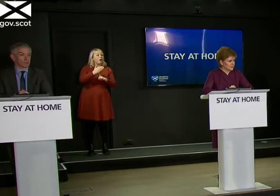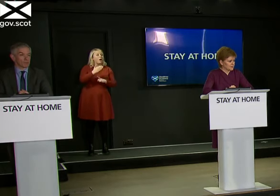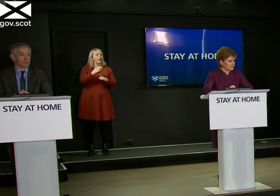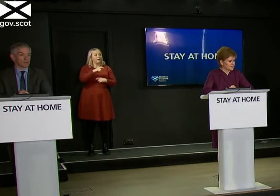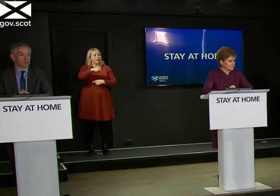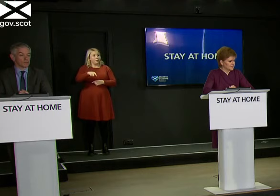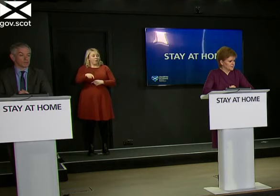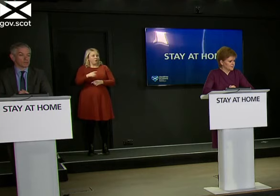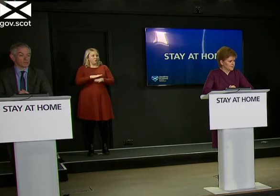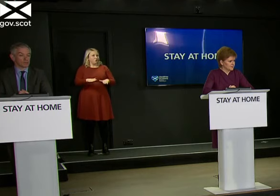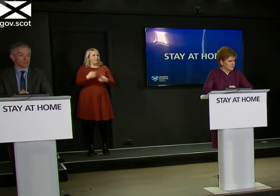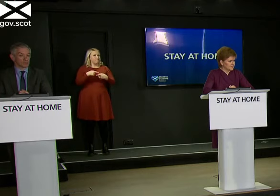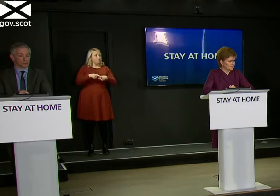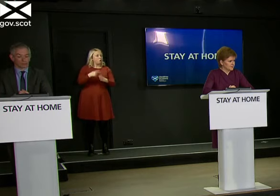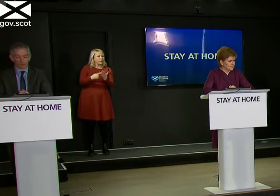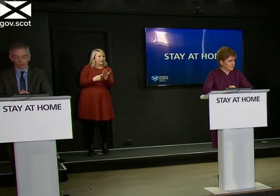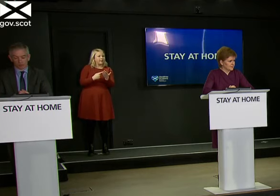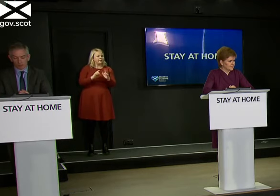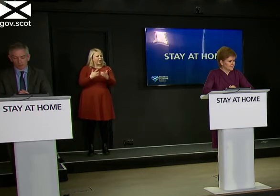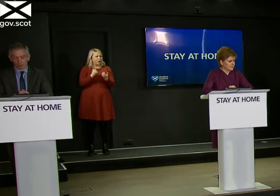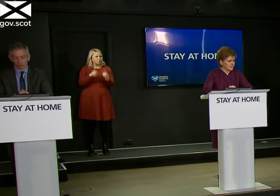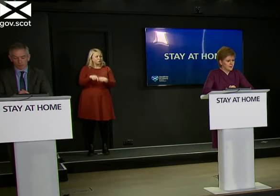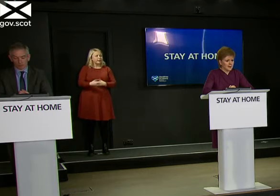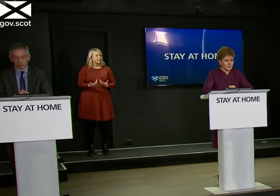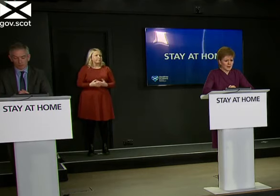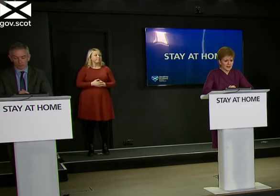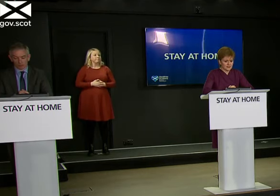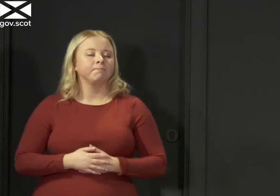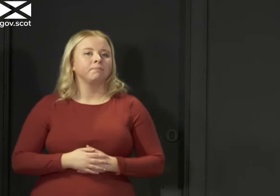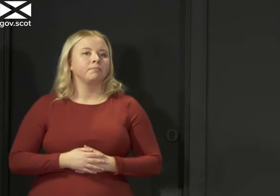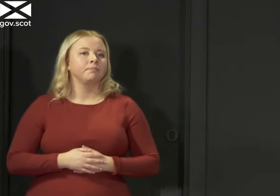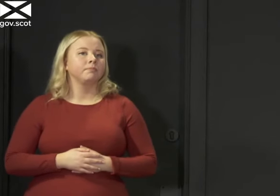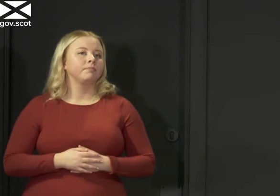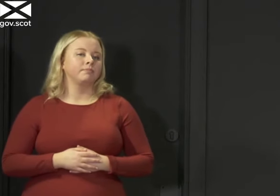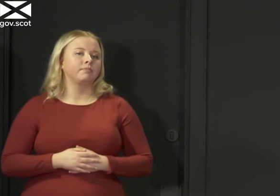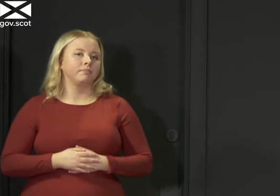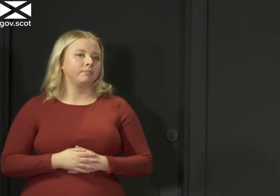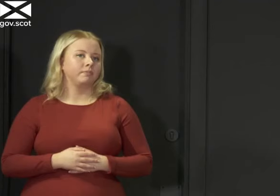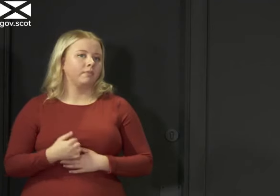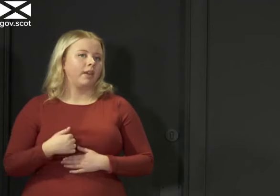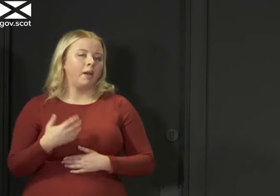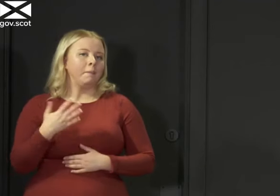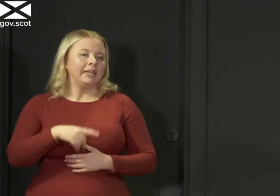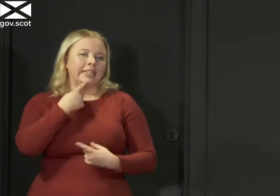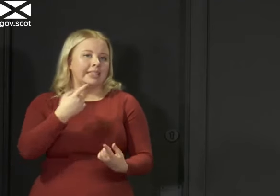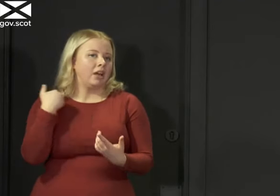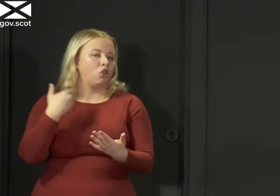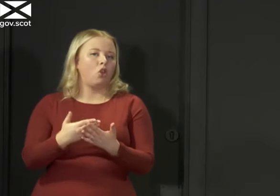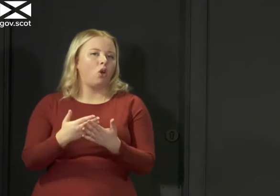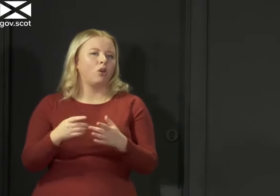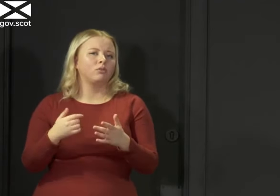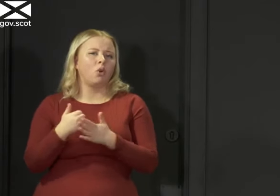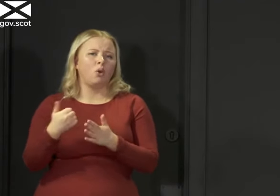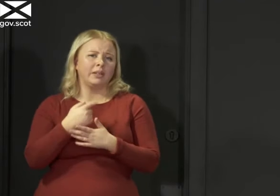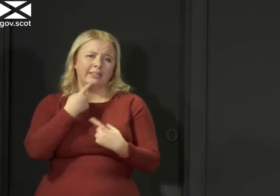becomes more afraid and how do you address that? I have recognised all along and I always make a point of saying it